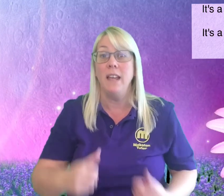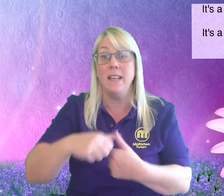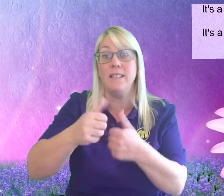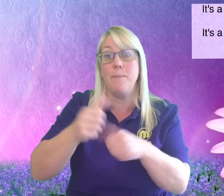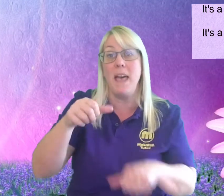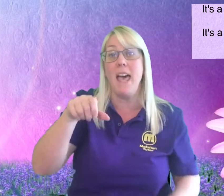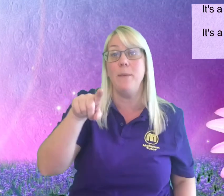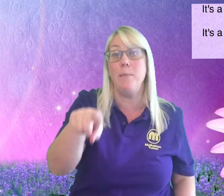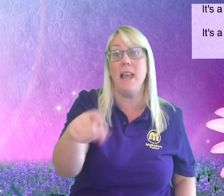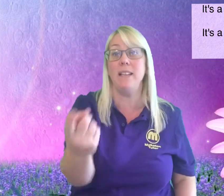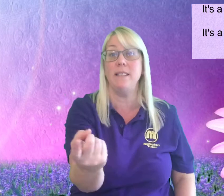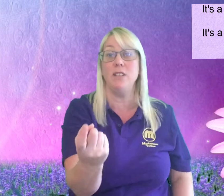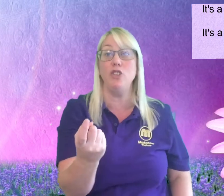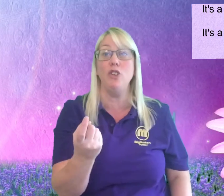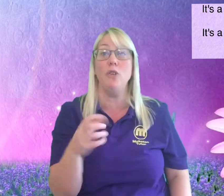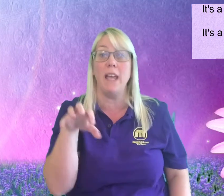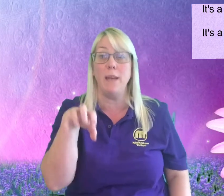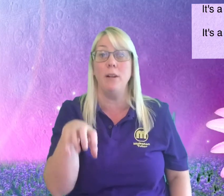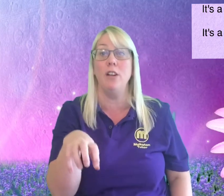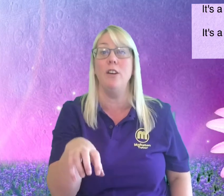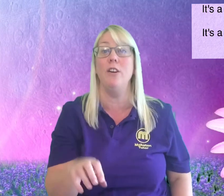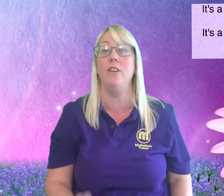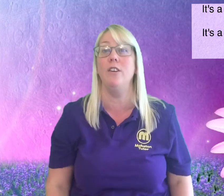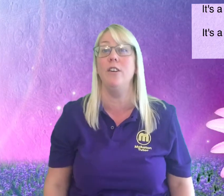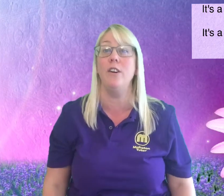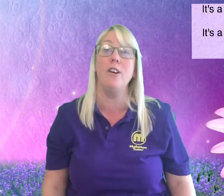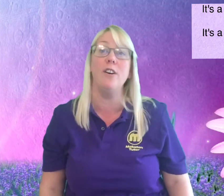It's a better place since you came alone